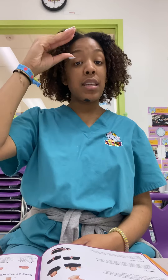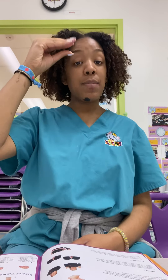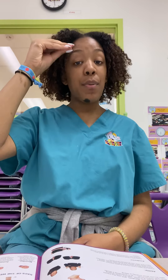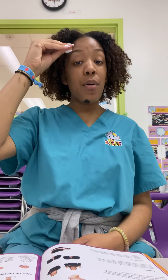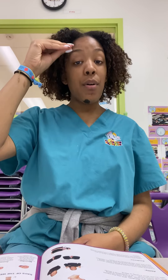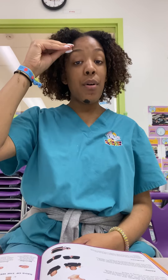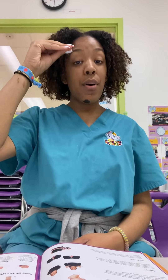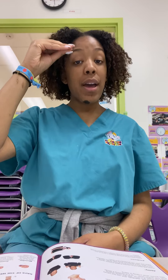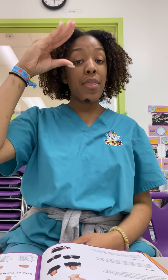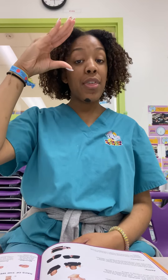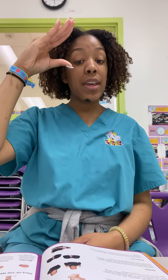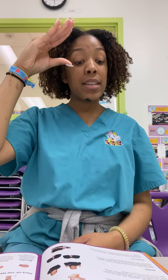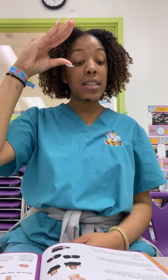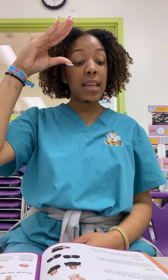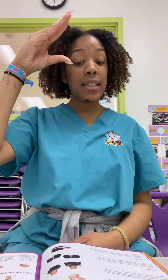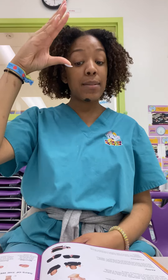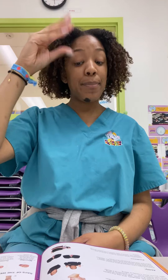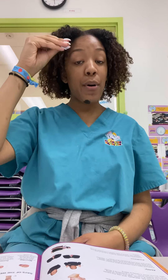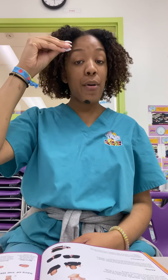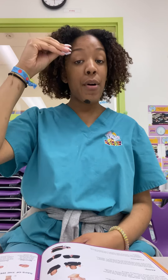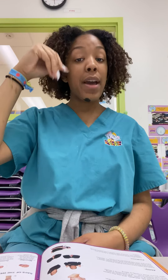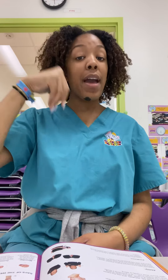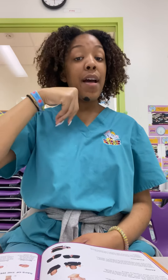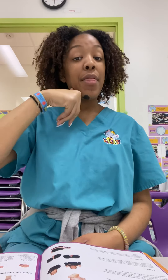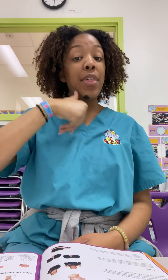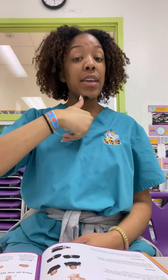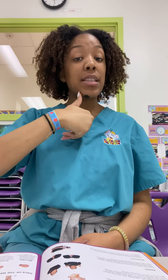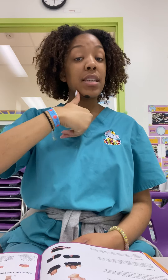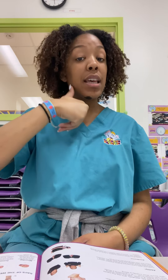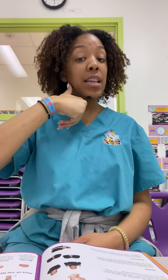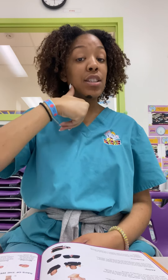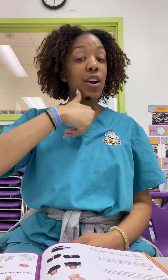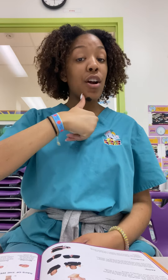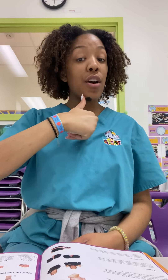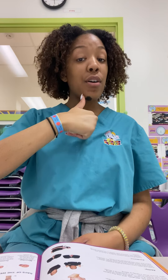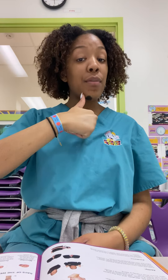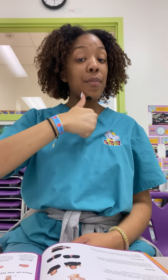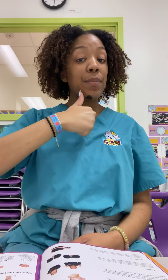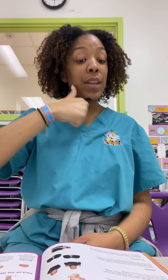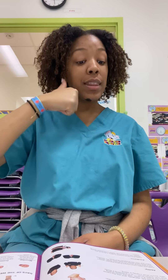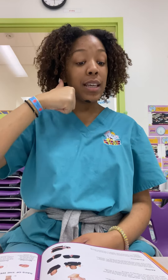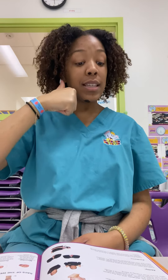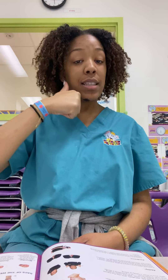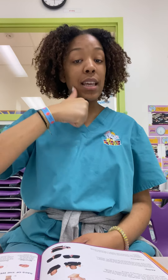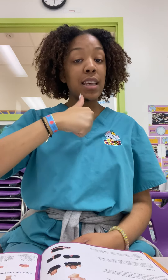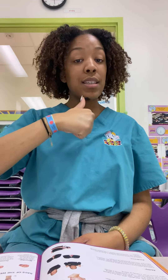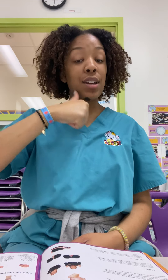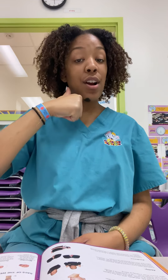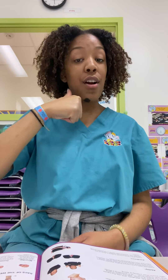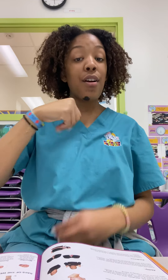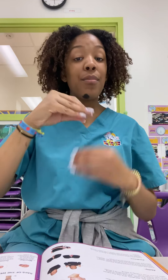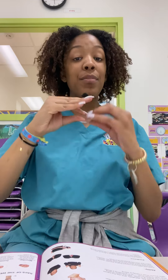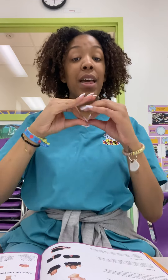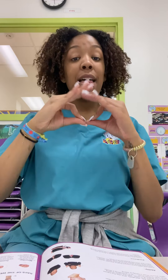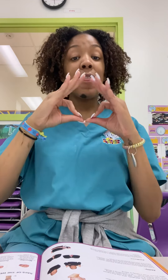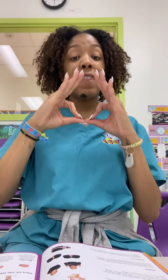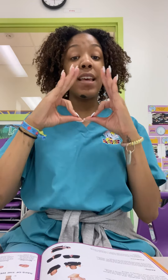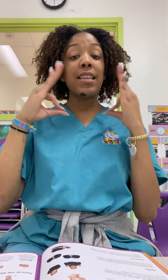boy. This is boy. This is girl. This is girl. This